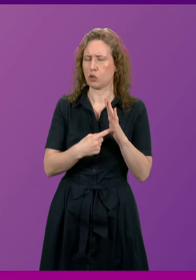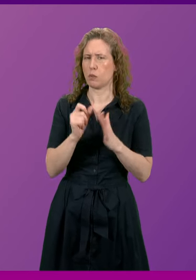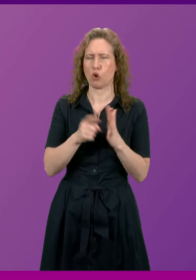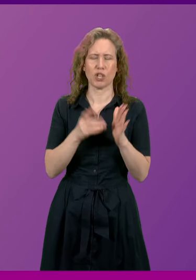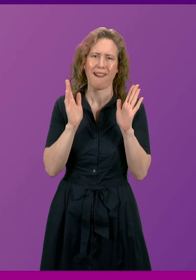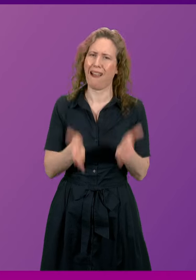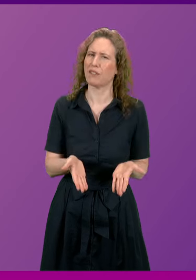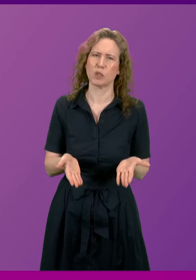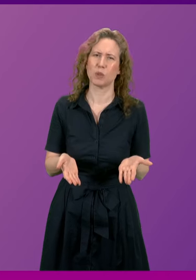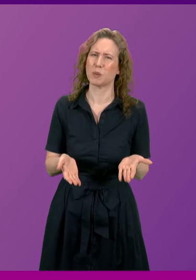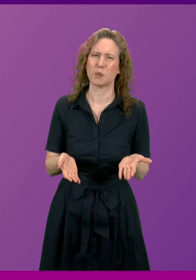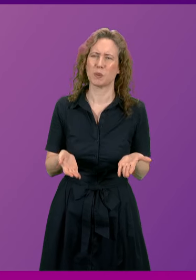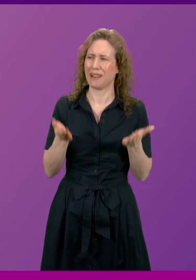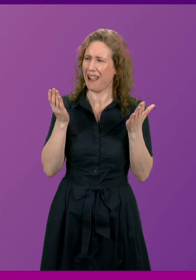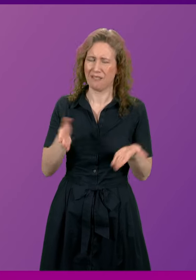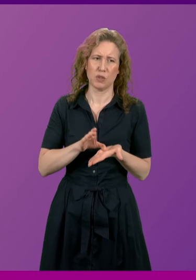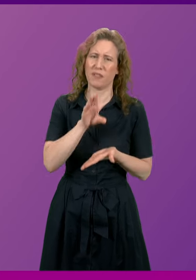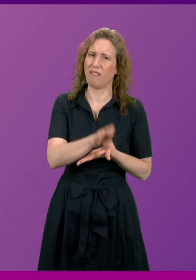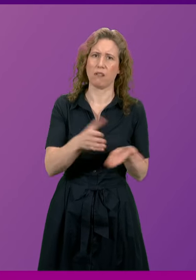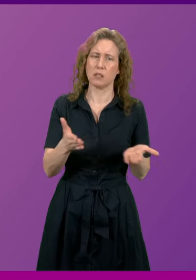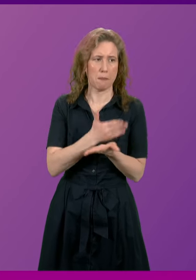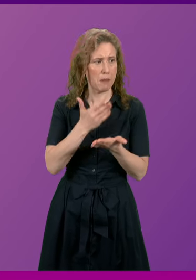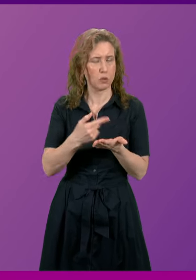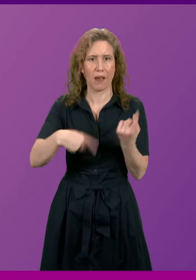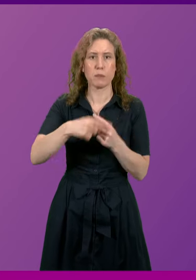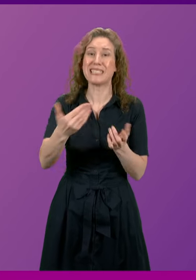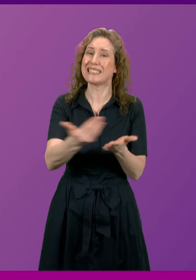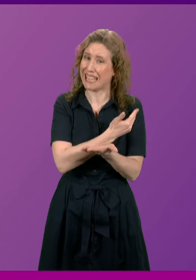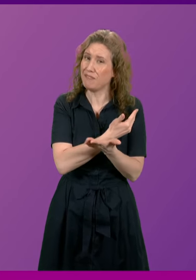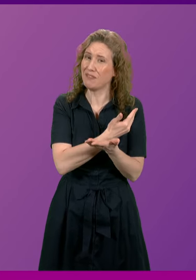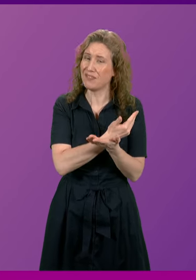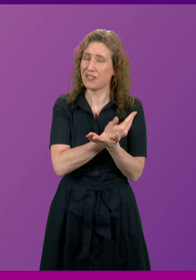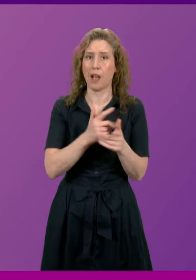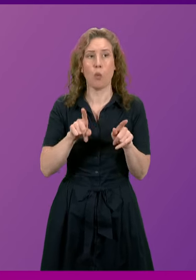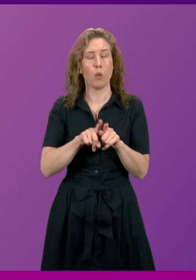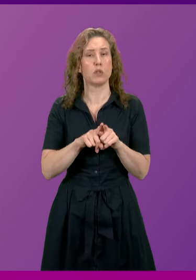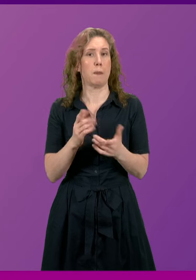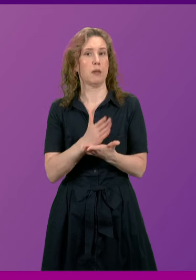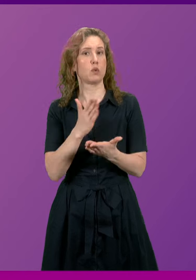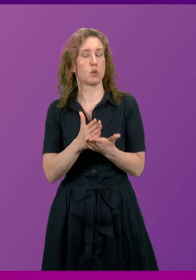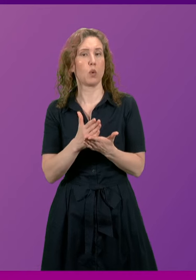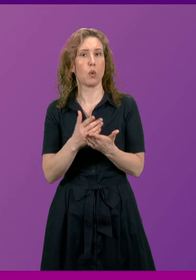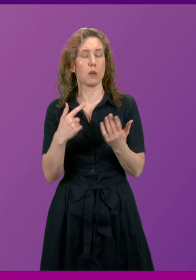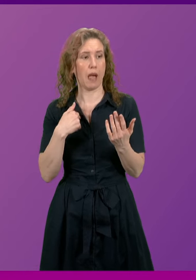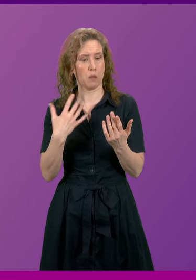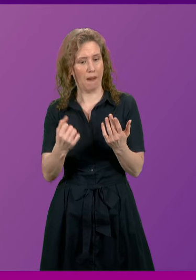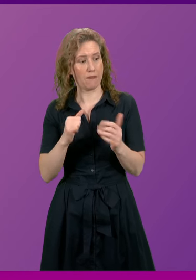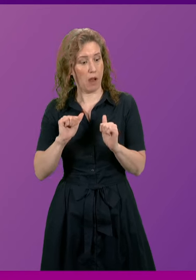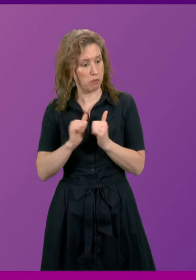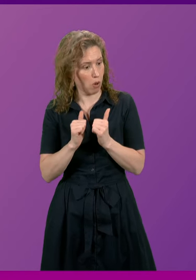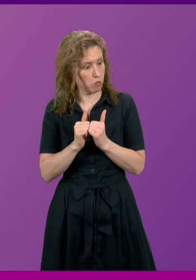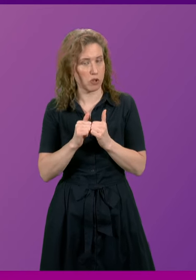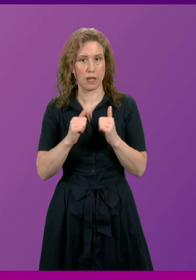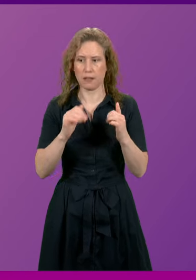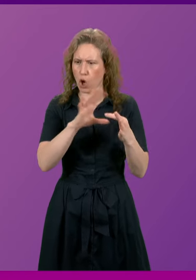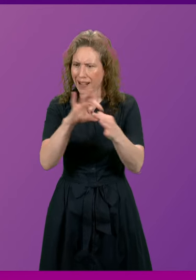undertaken to ensure public safety and also to guarantee that we have the appropriate level of